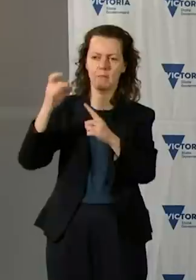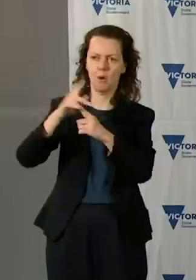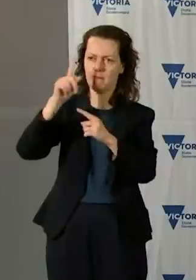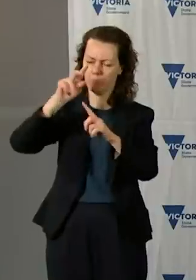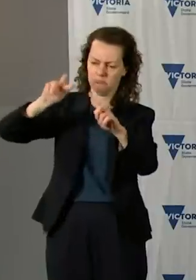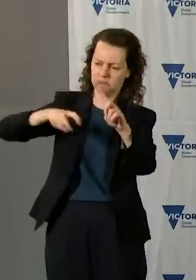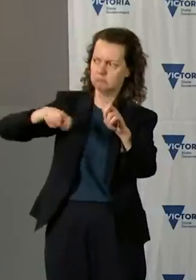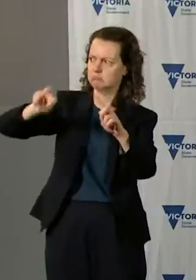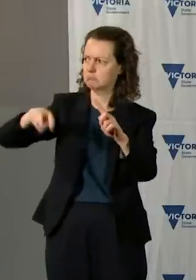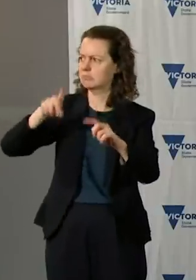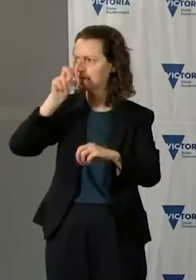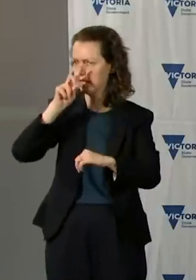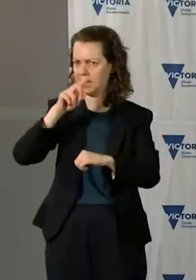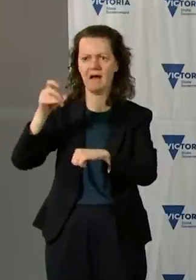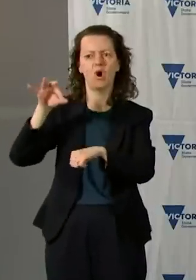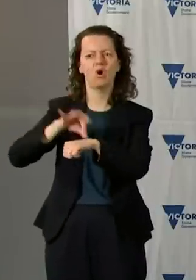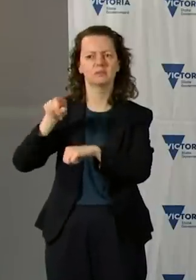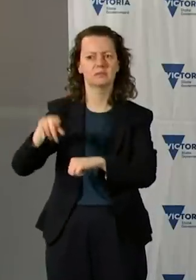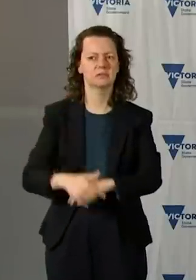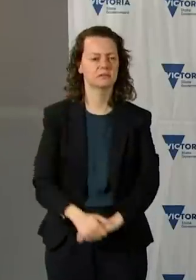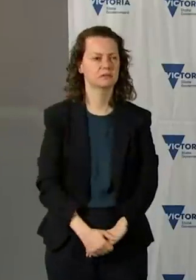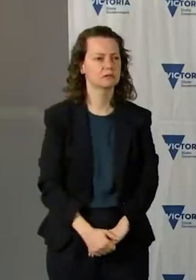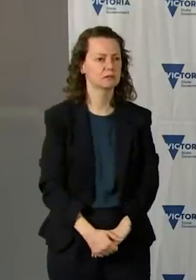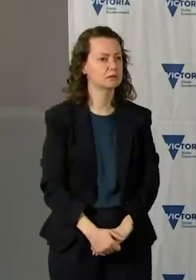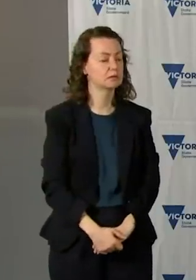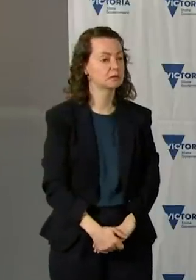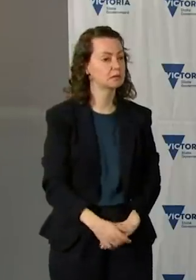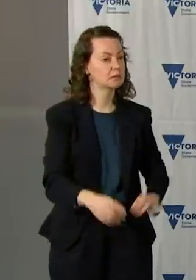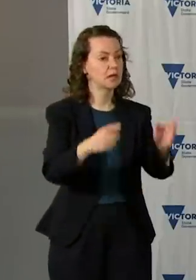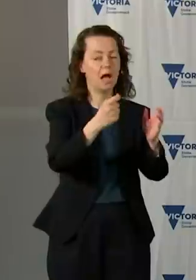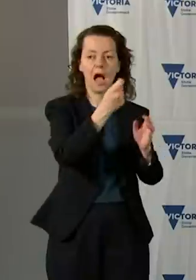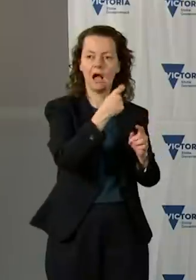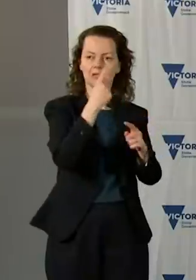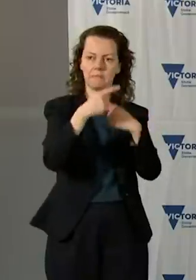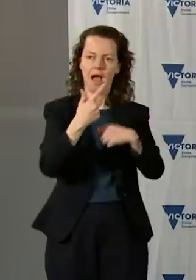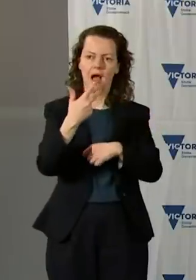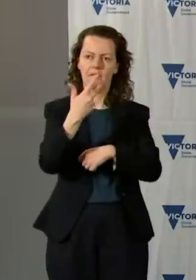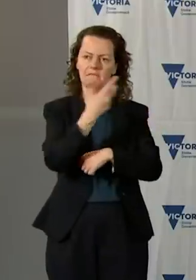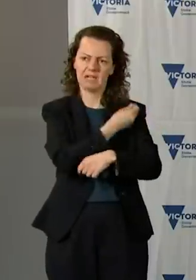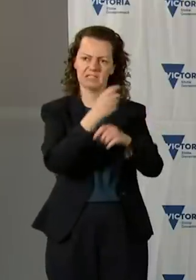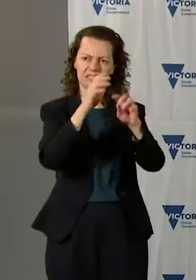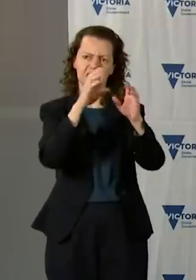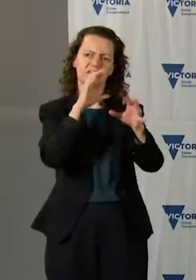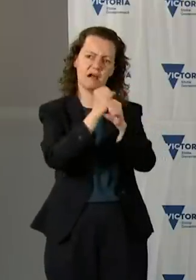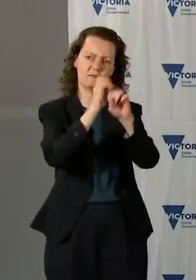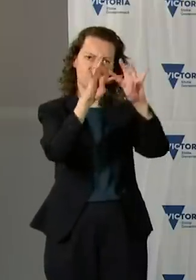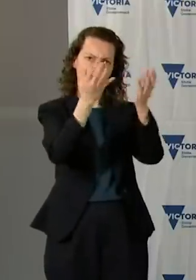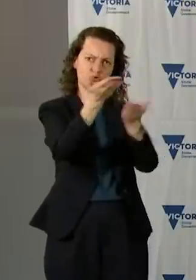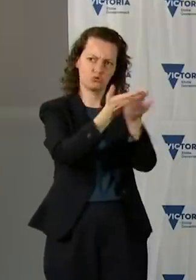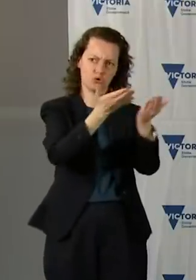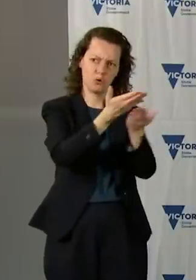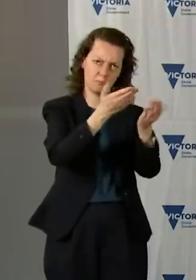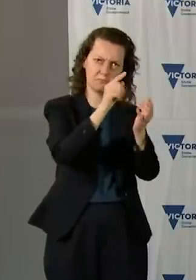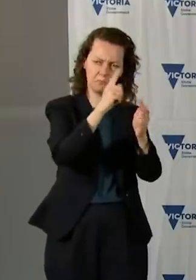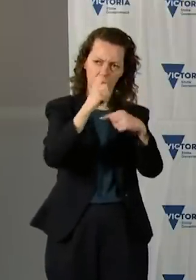The Prime Minister has made a public appeal for ATAGI to change its advice for AstraZeneca vaccines for those under